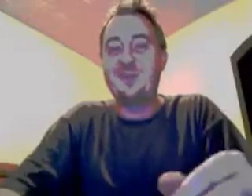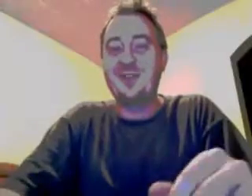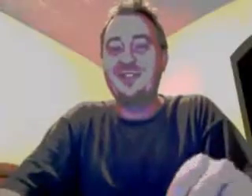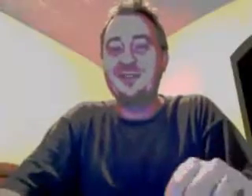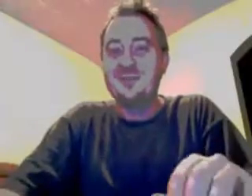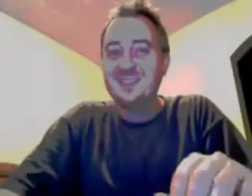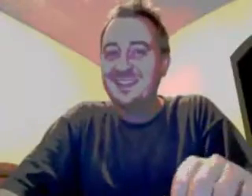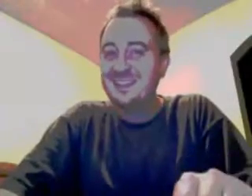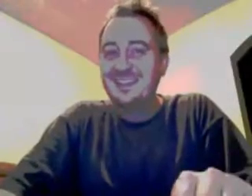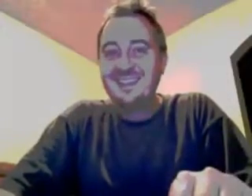progressive.